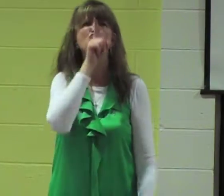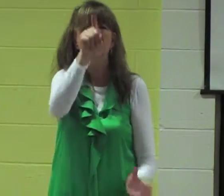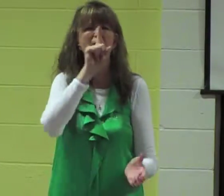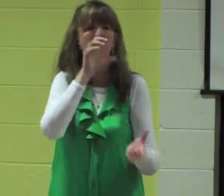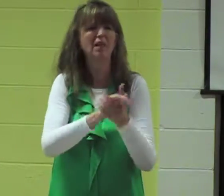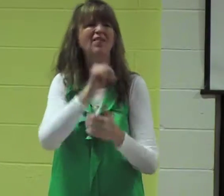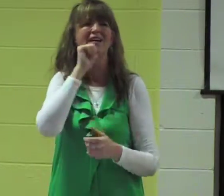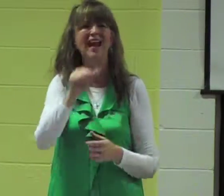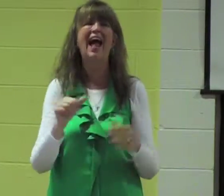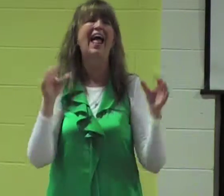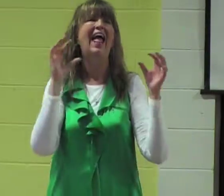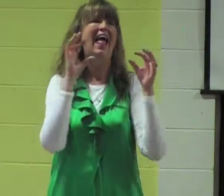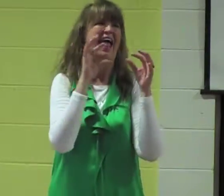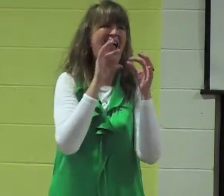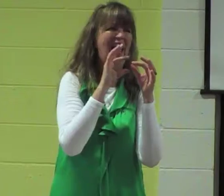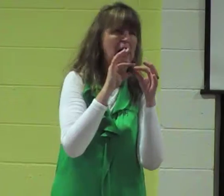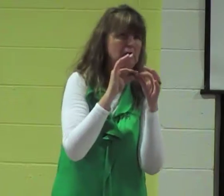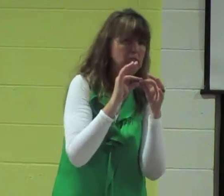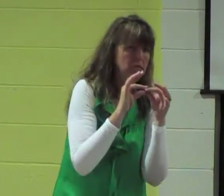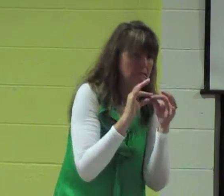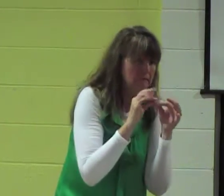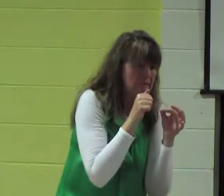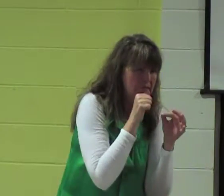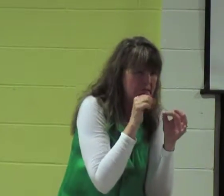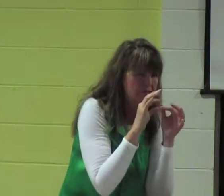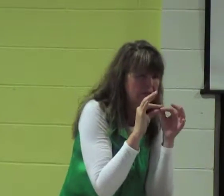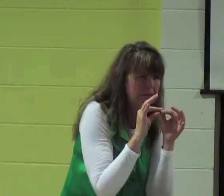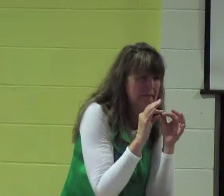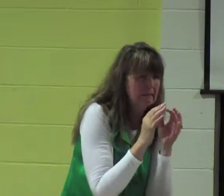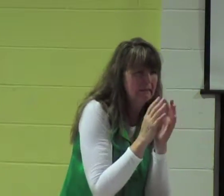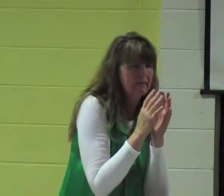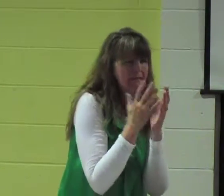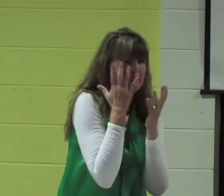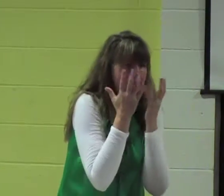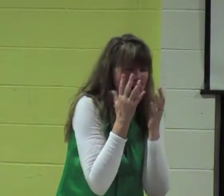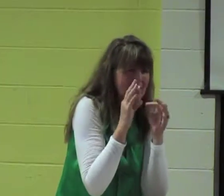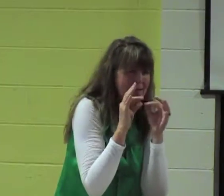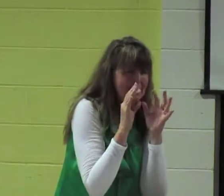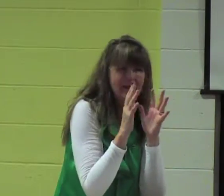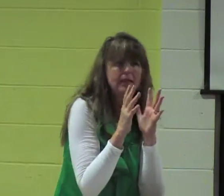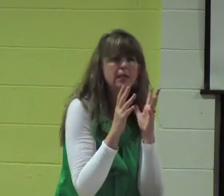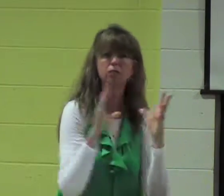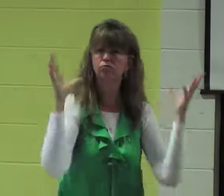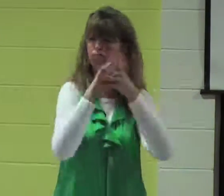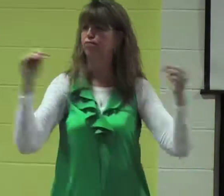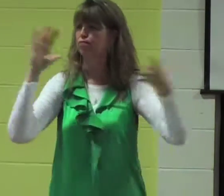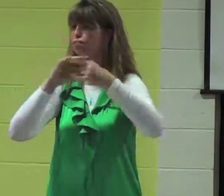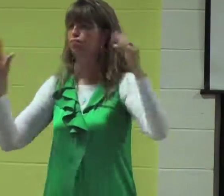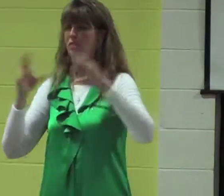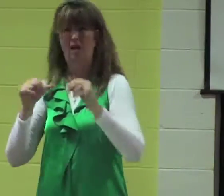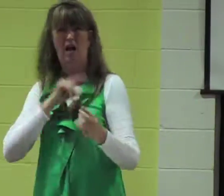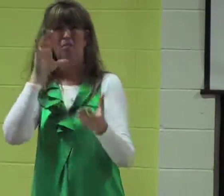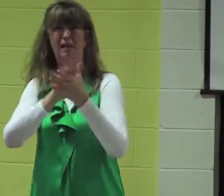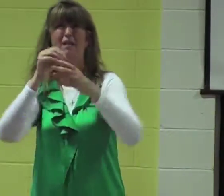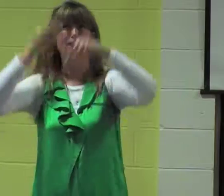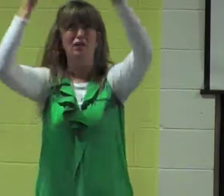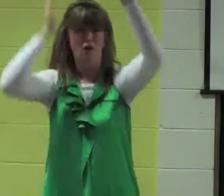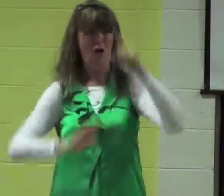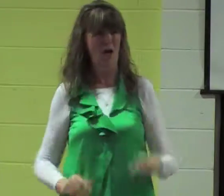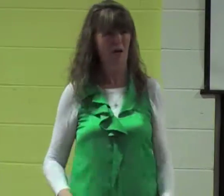and live like it and talk like it believe it don't be afraid or embarrassed be proud believe